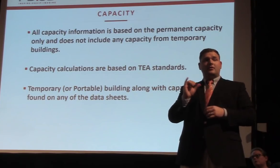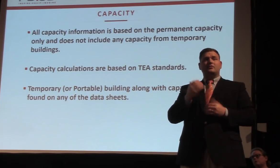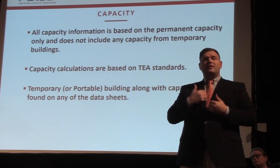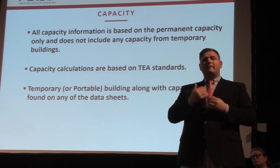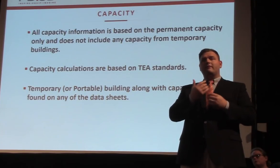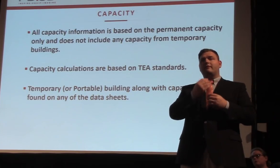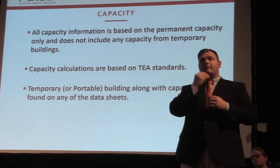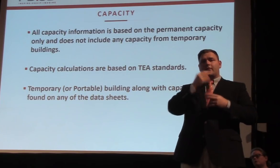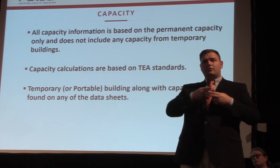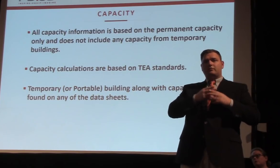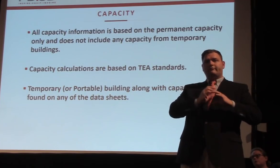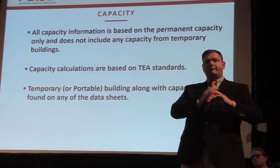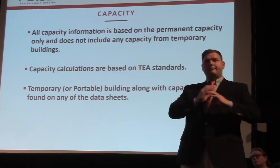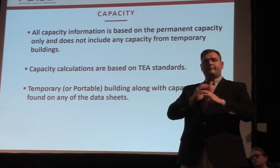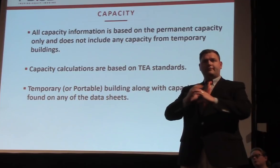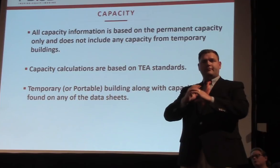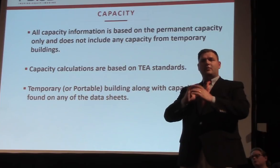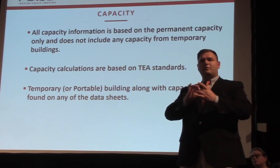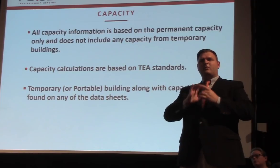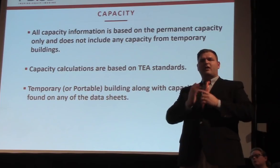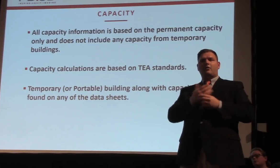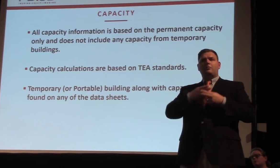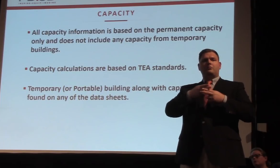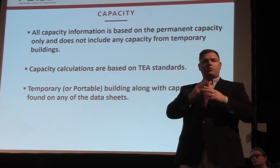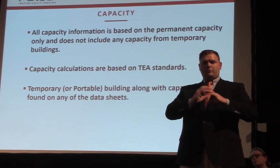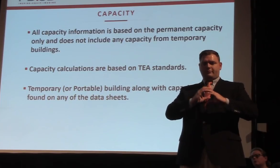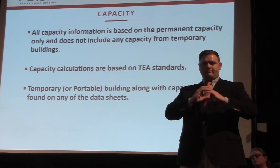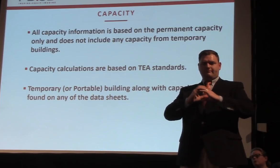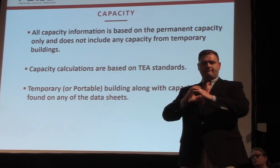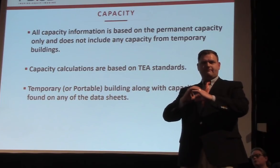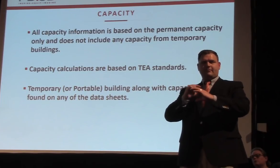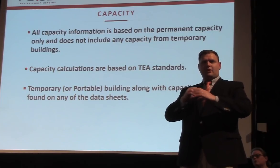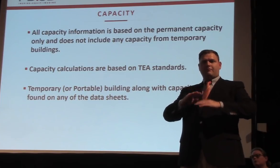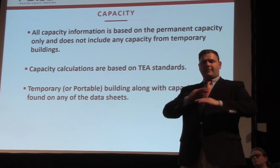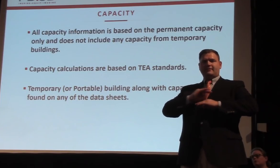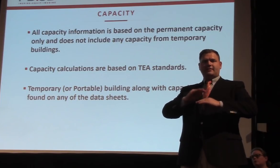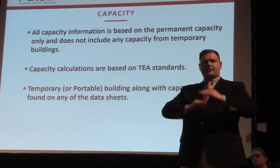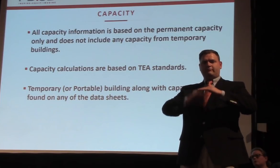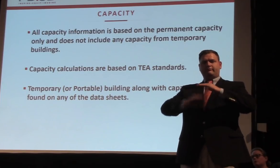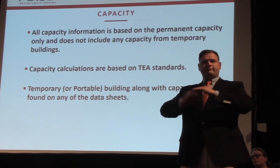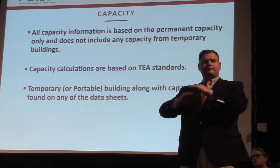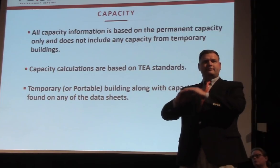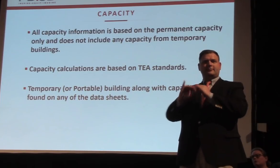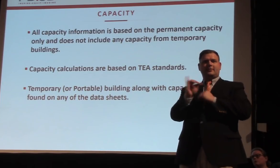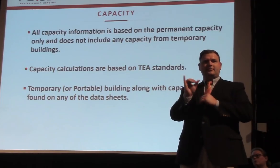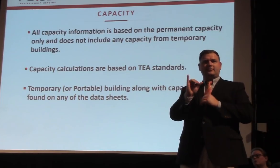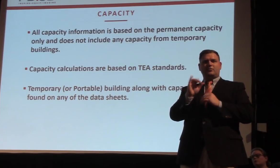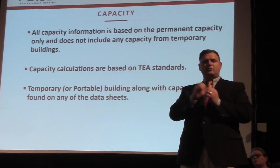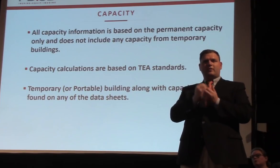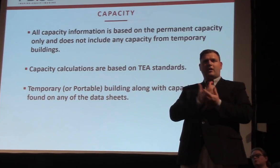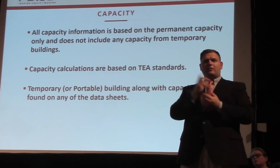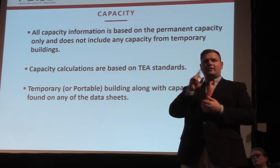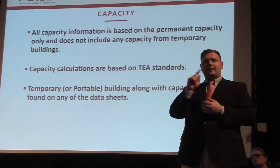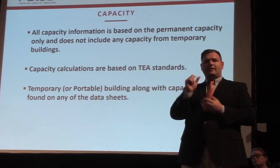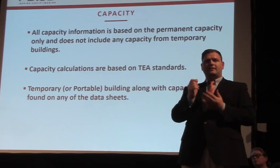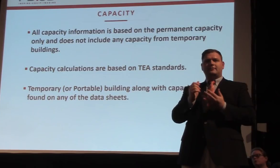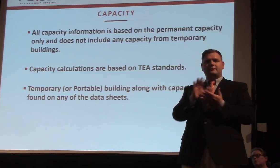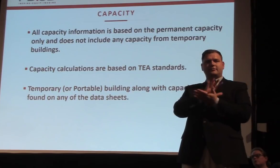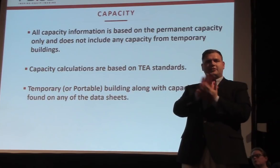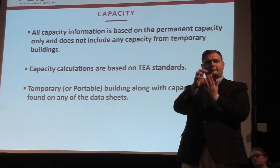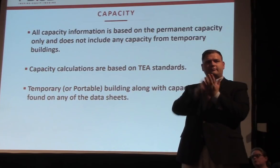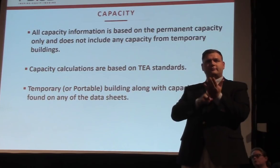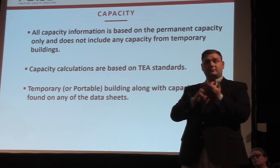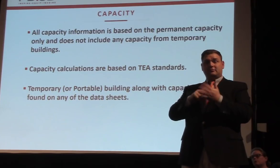with the portable capacity on all of our data sheets, but just know that when you see a capacity number, that doesn't include any temporary capacity.